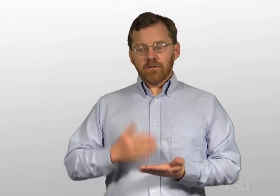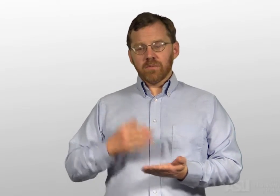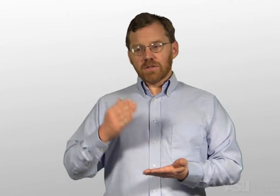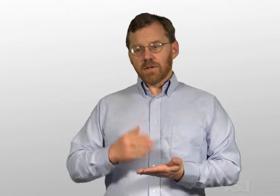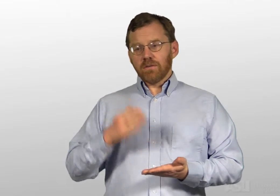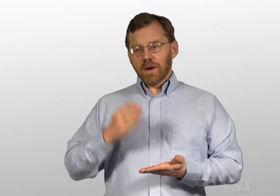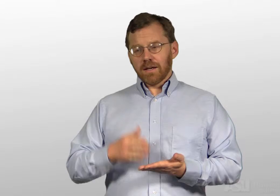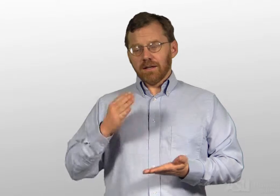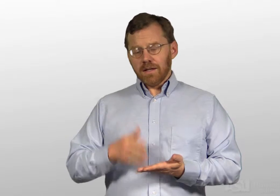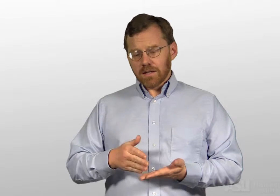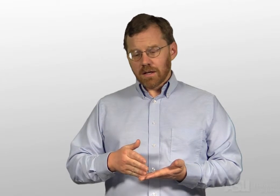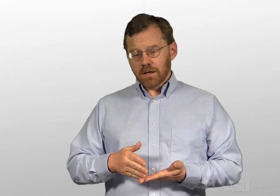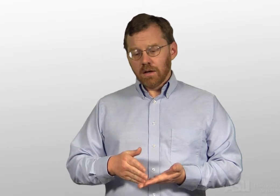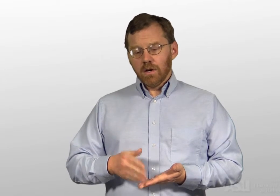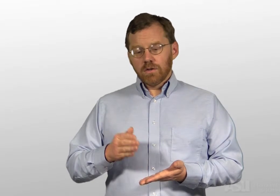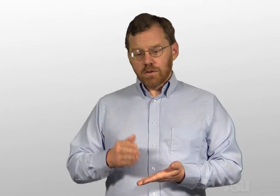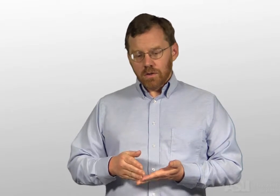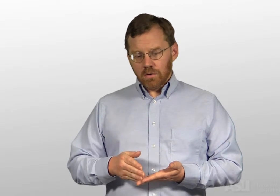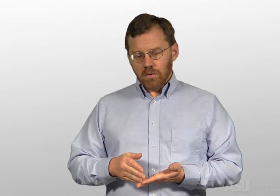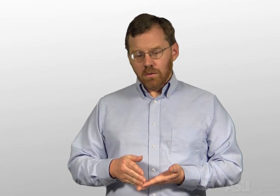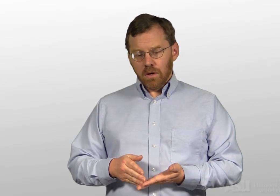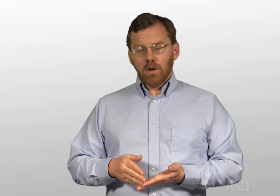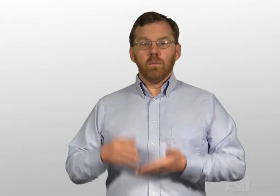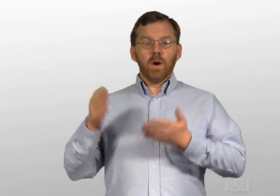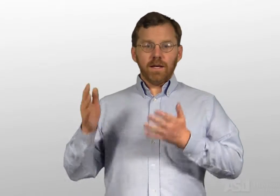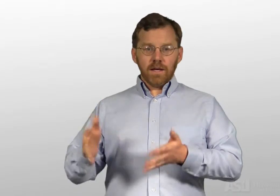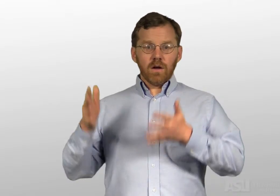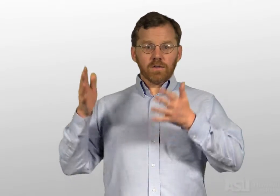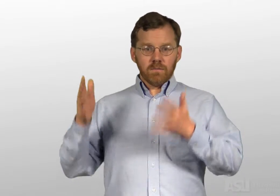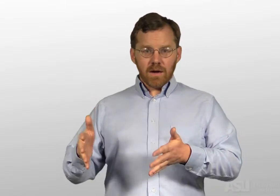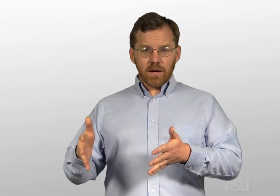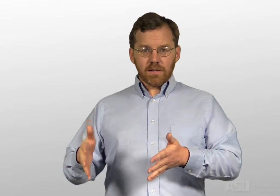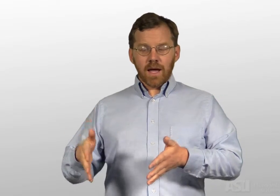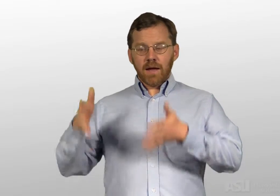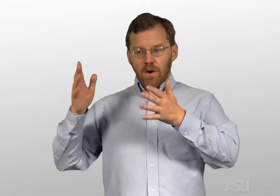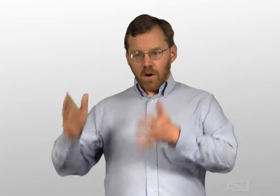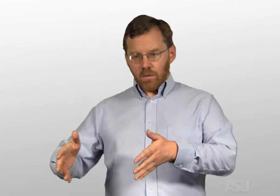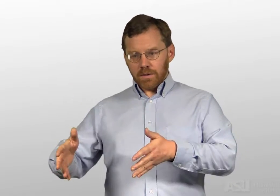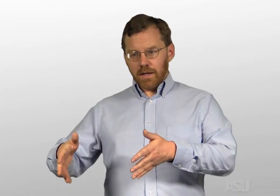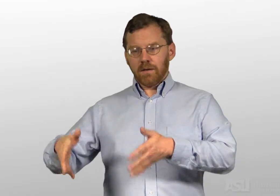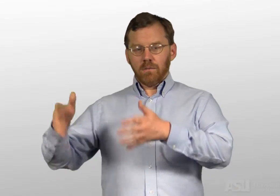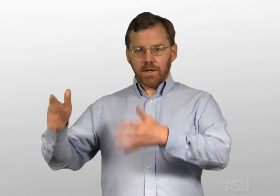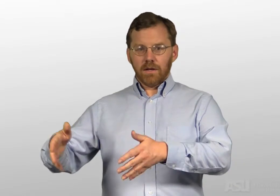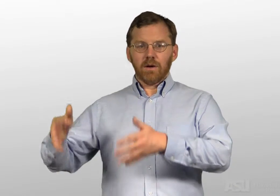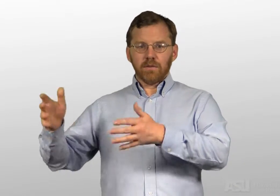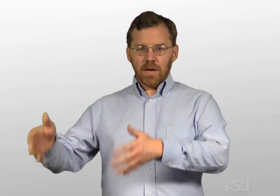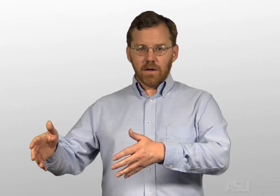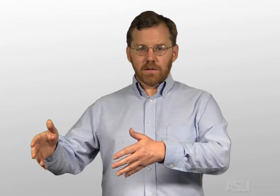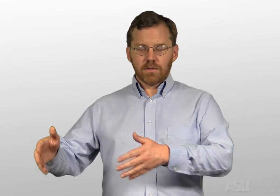government should give recognition to what he calls marriage and only what he calls marriage.